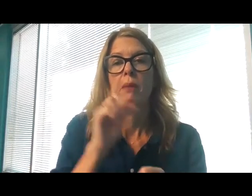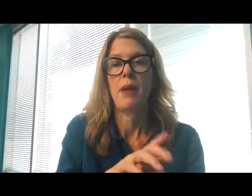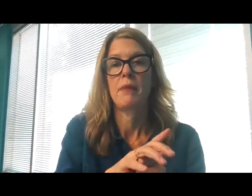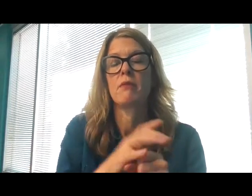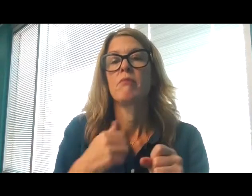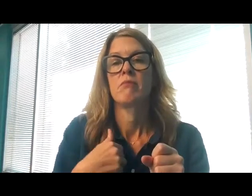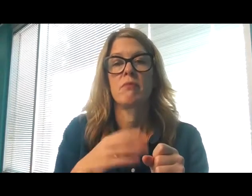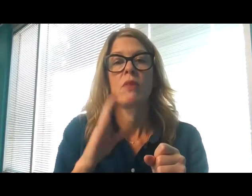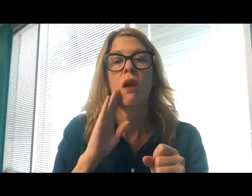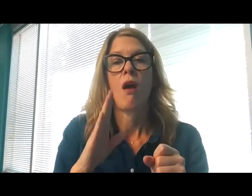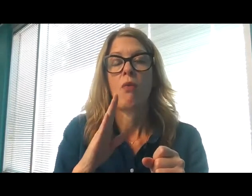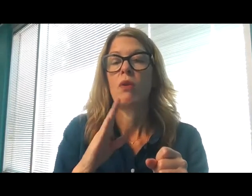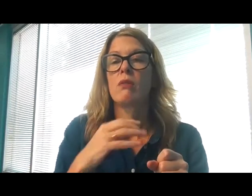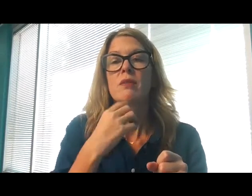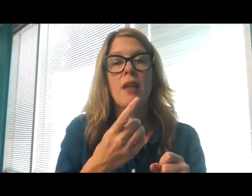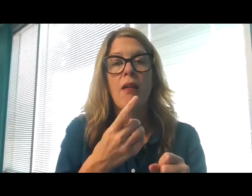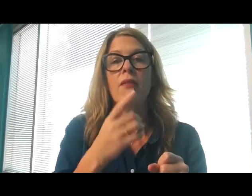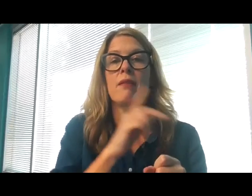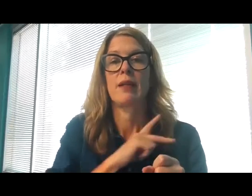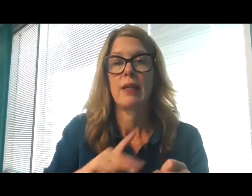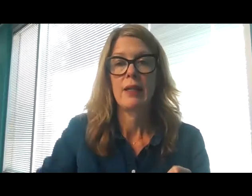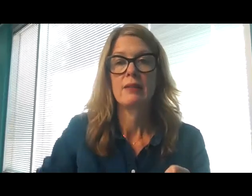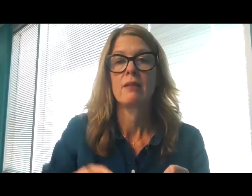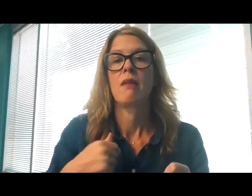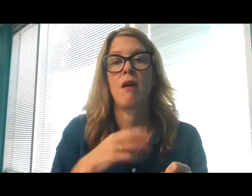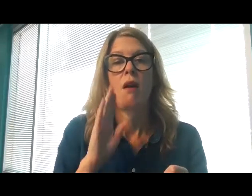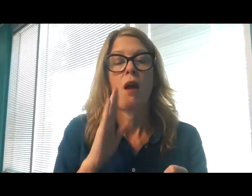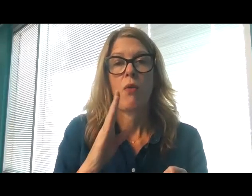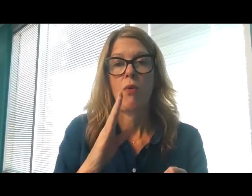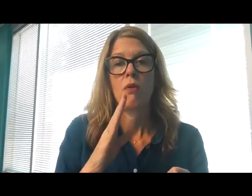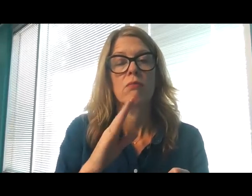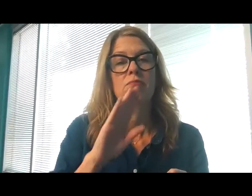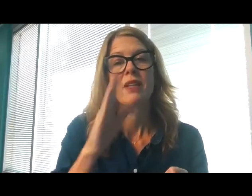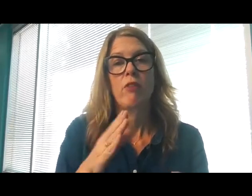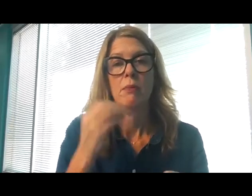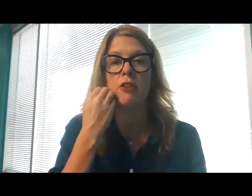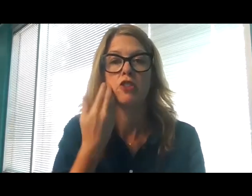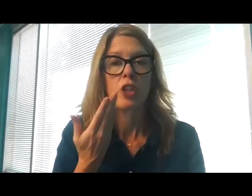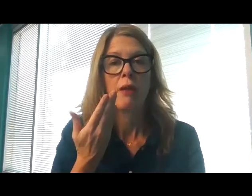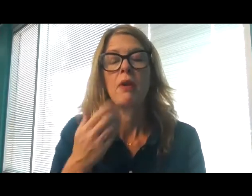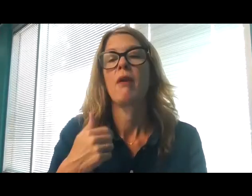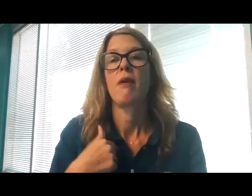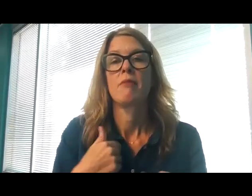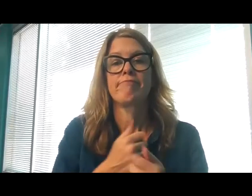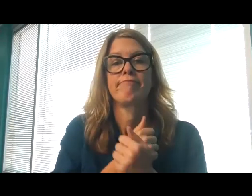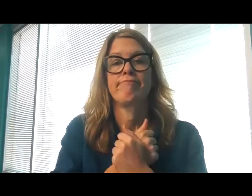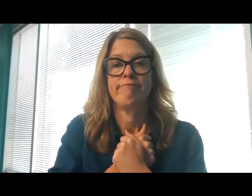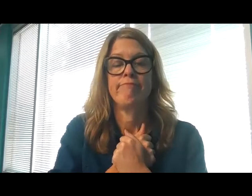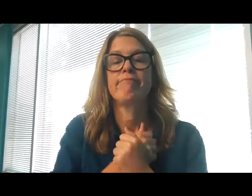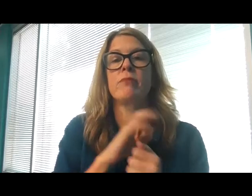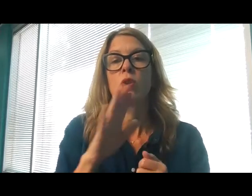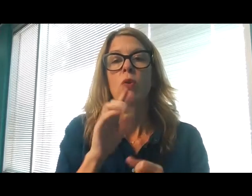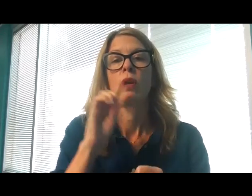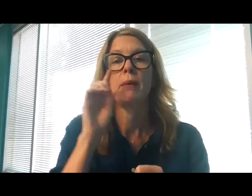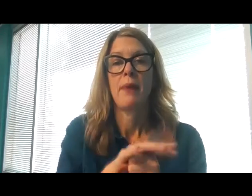decrees before kings, and will not be ashamed. I delight in your commandments, which I have always loved.